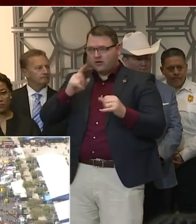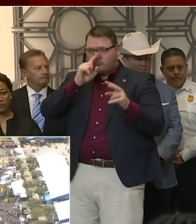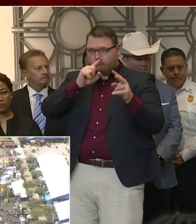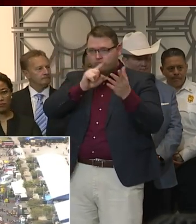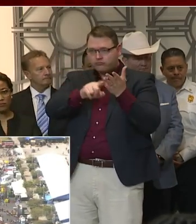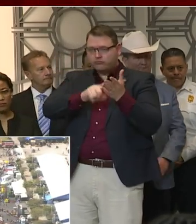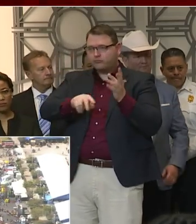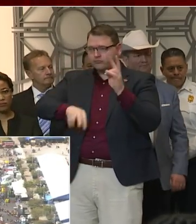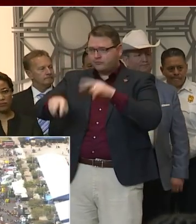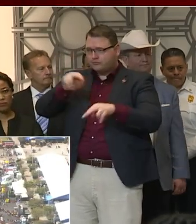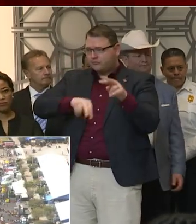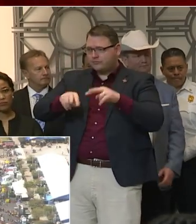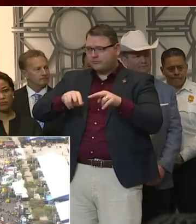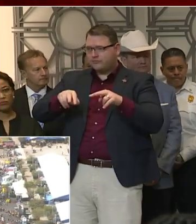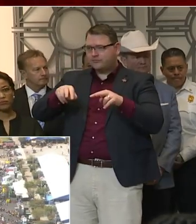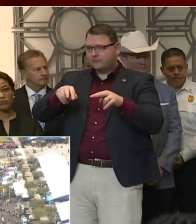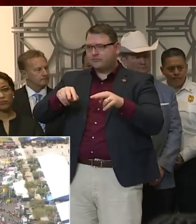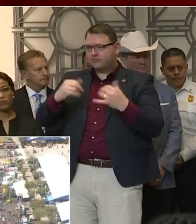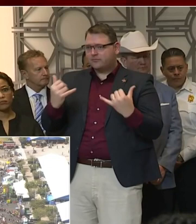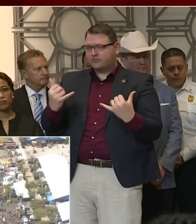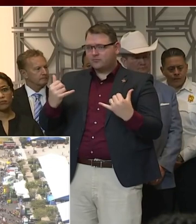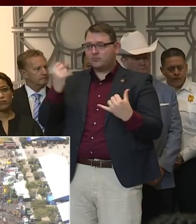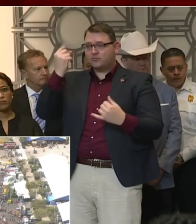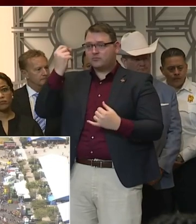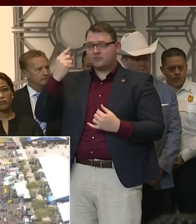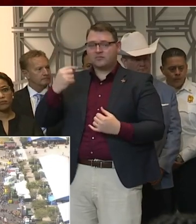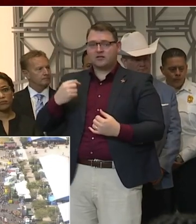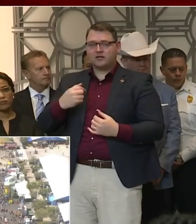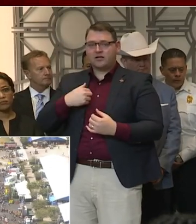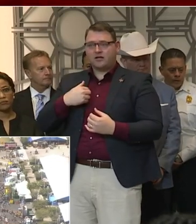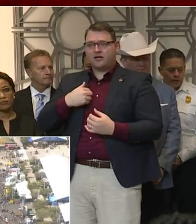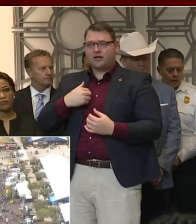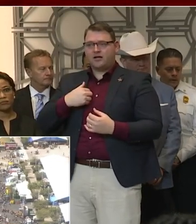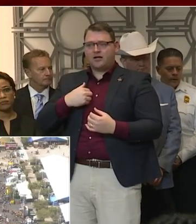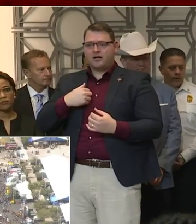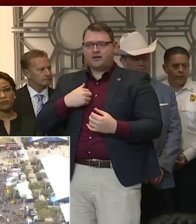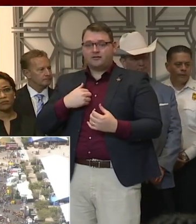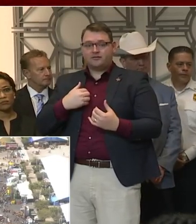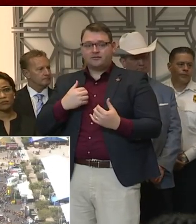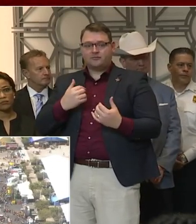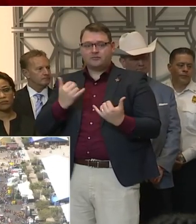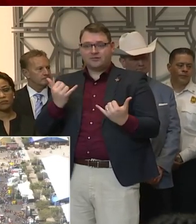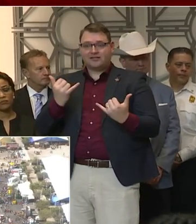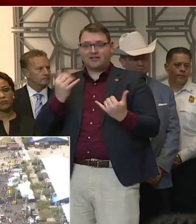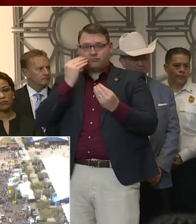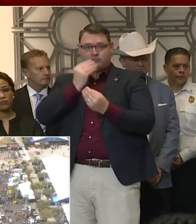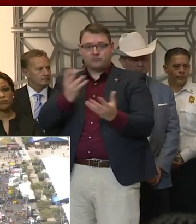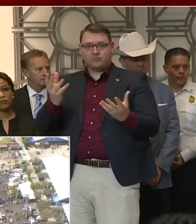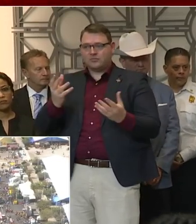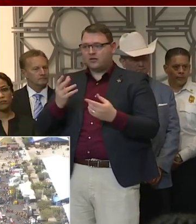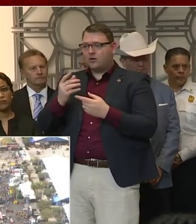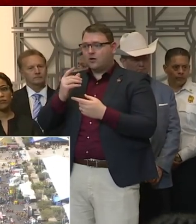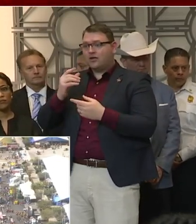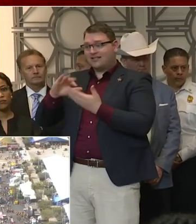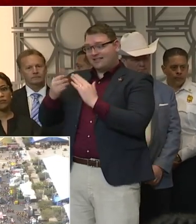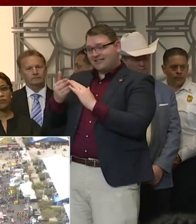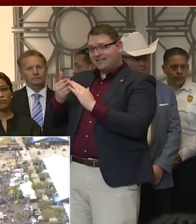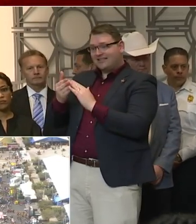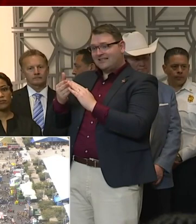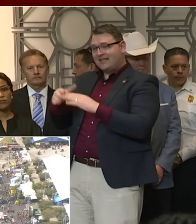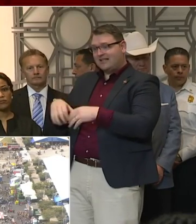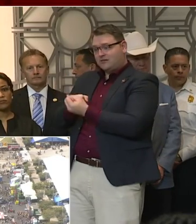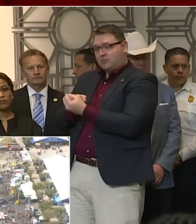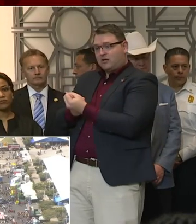situation. But what I can definitively tell you with respect to city-sponsored, permitted, and controlled events, those events are being